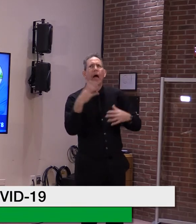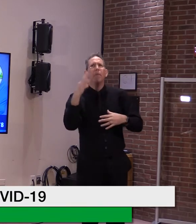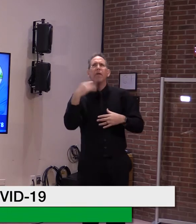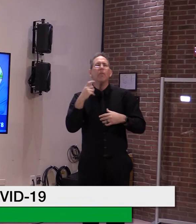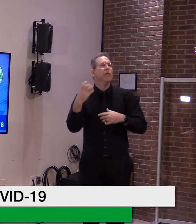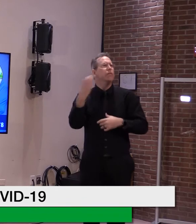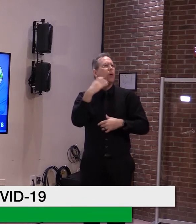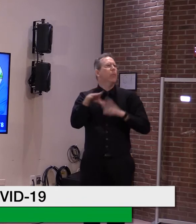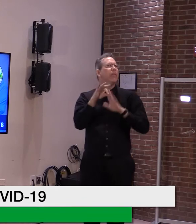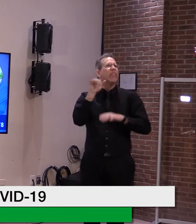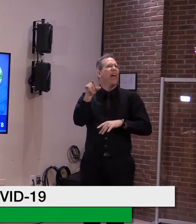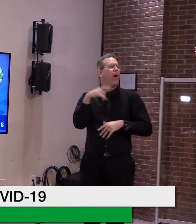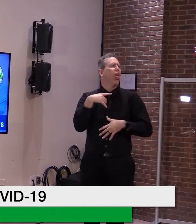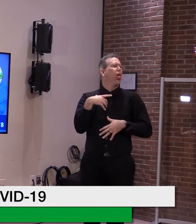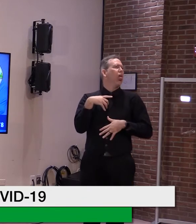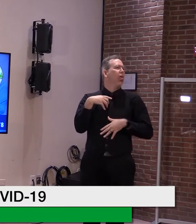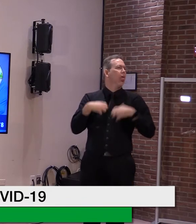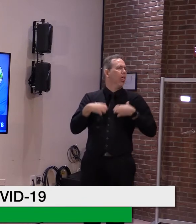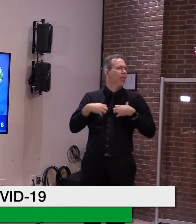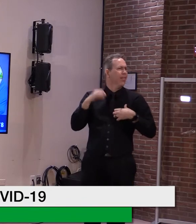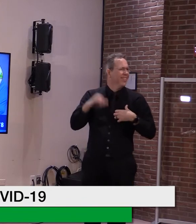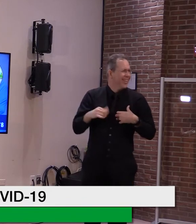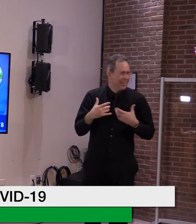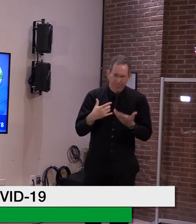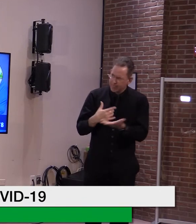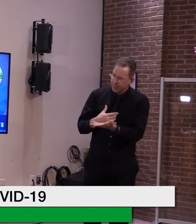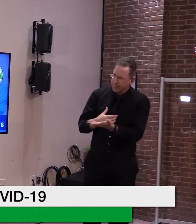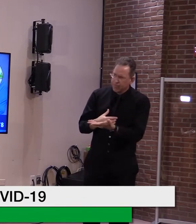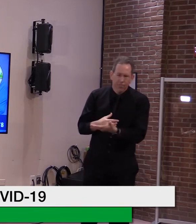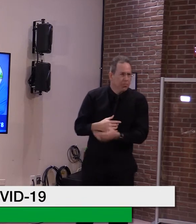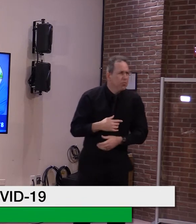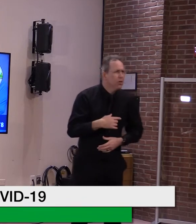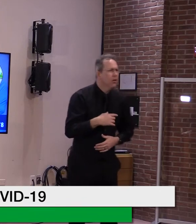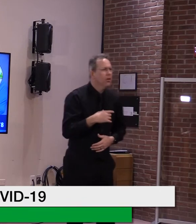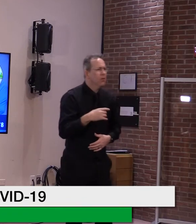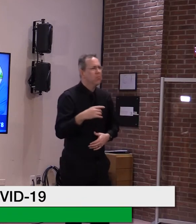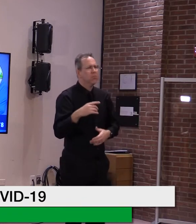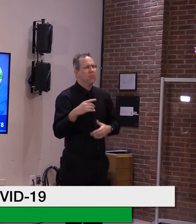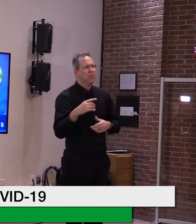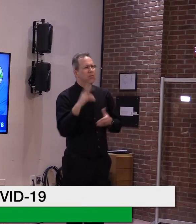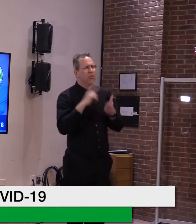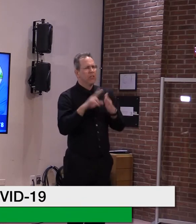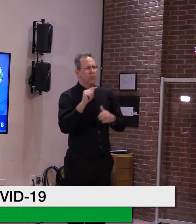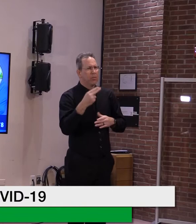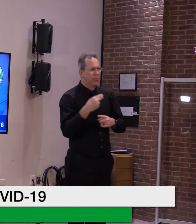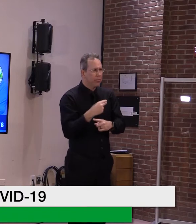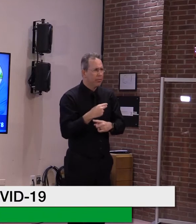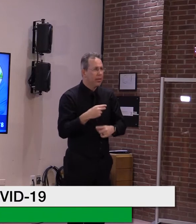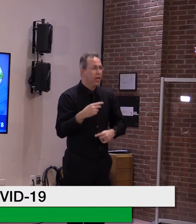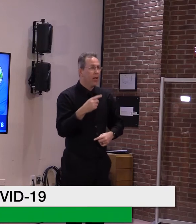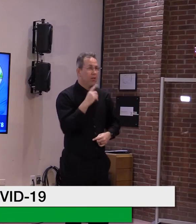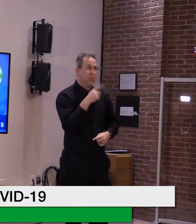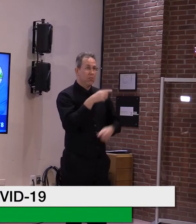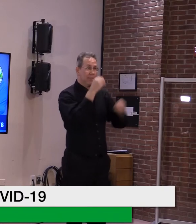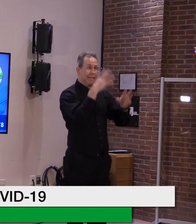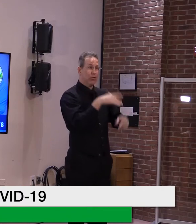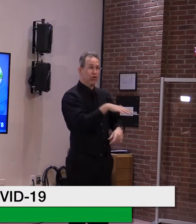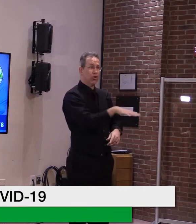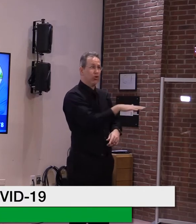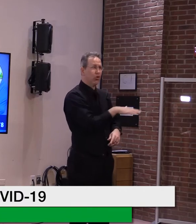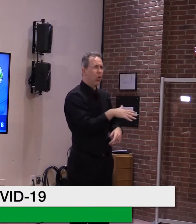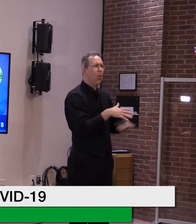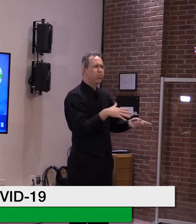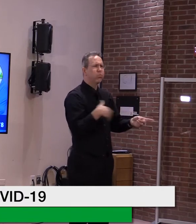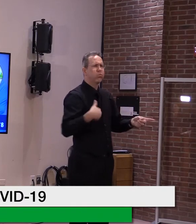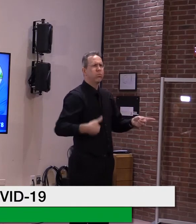Yeah, I think we're pretty optimistic on the teacher side that those are pretty solid numbers that we saw on the teachers